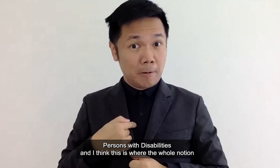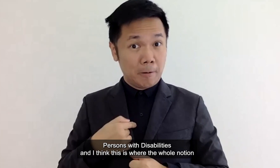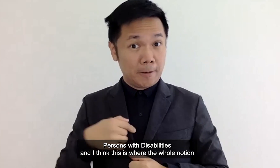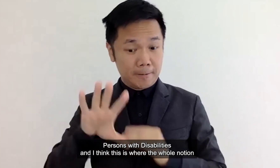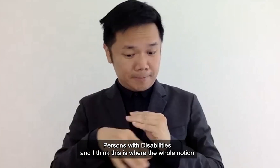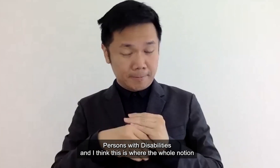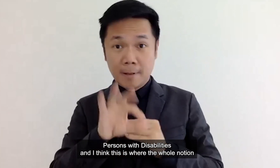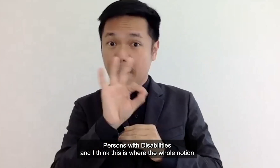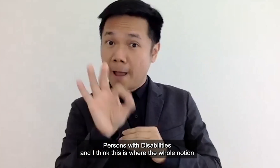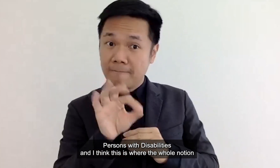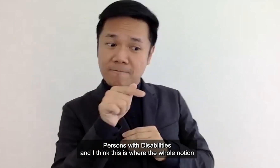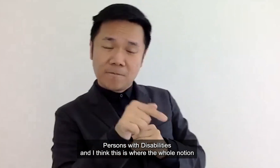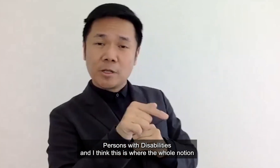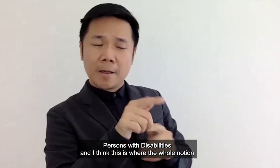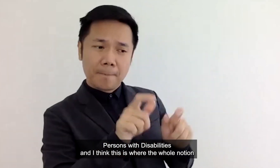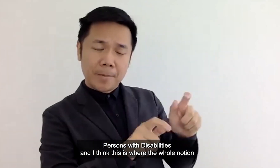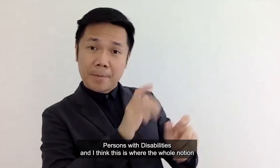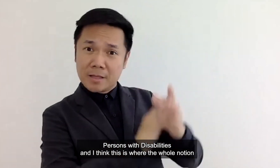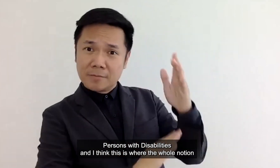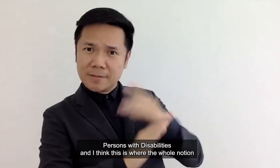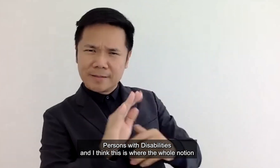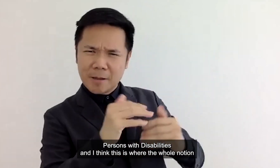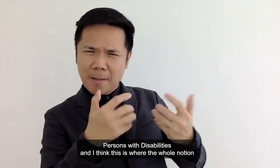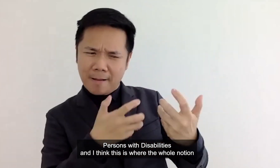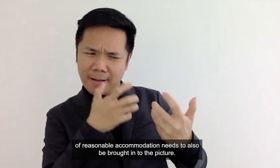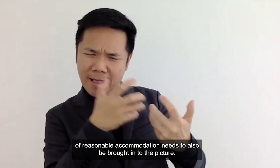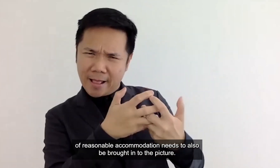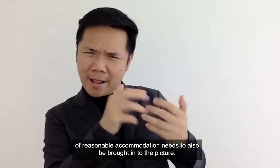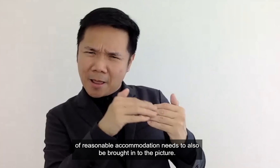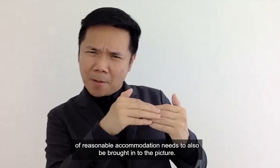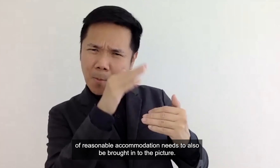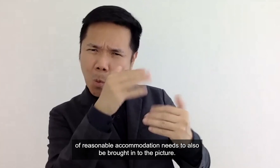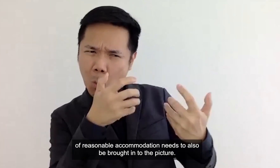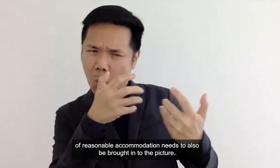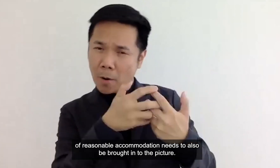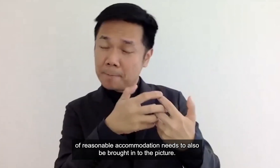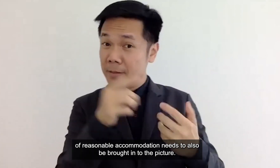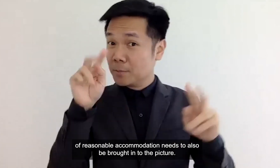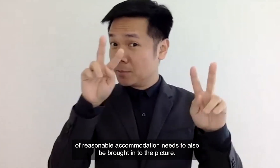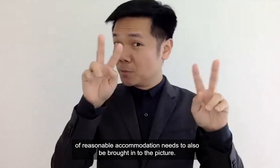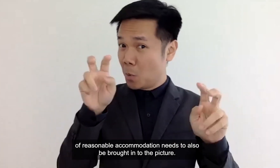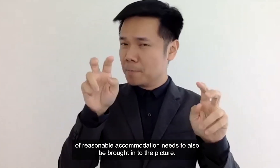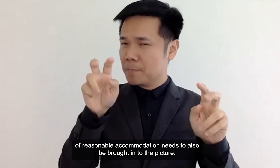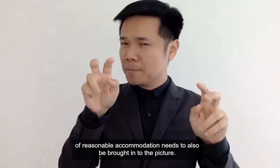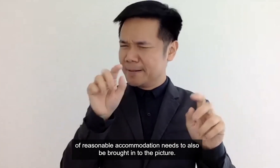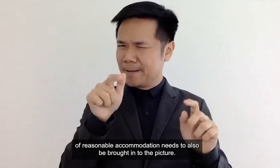persons with disabilities and i think this is where the whole notion of reasonable accommodation needs to also be brought into the